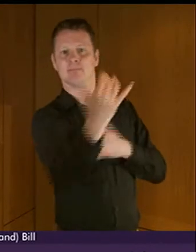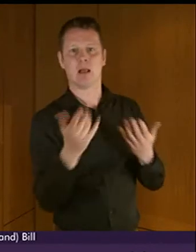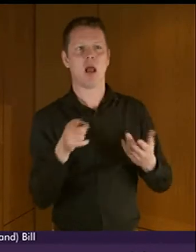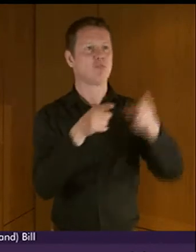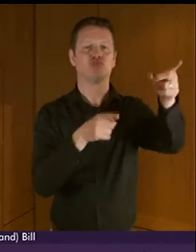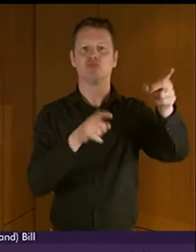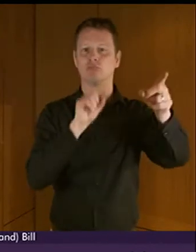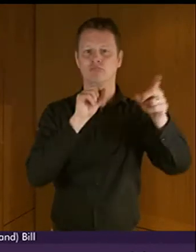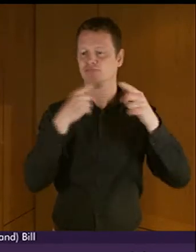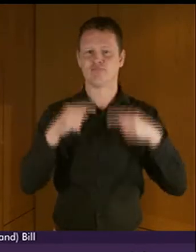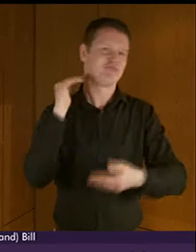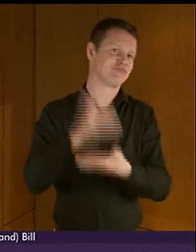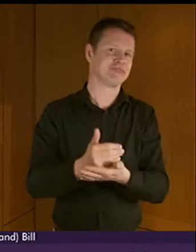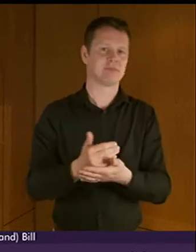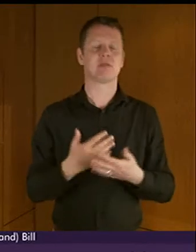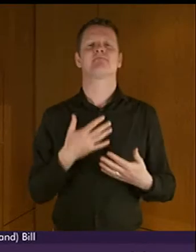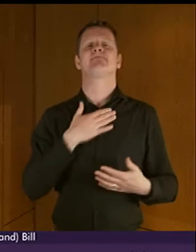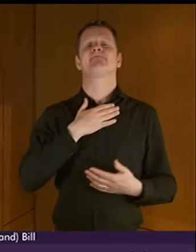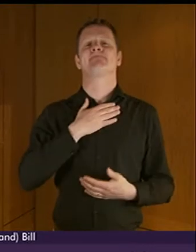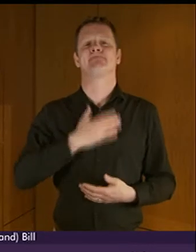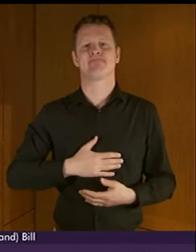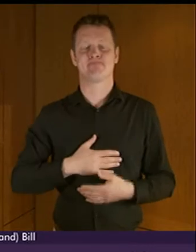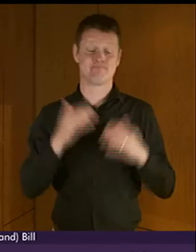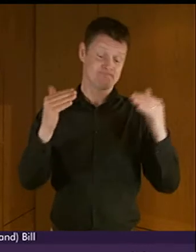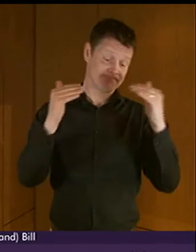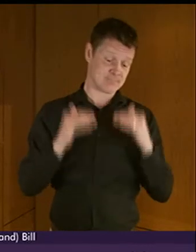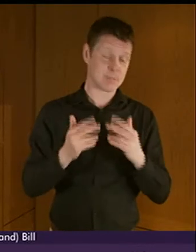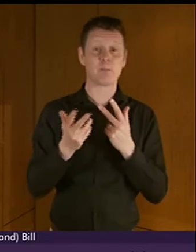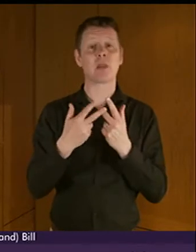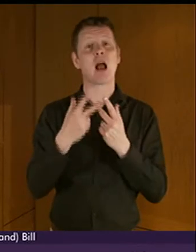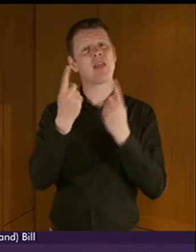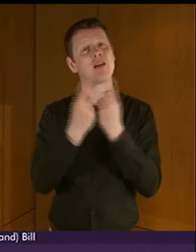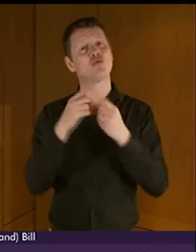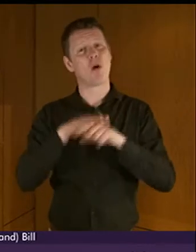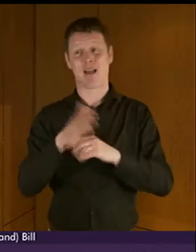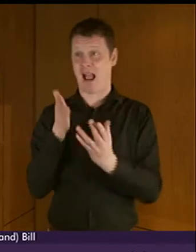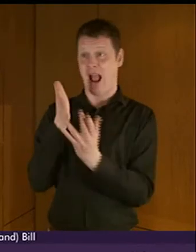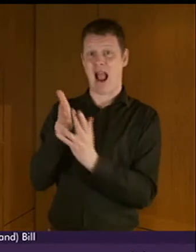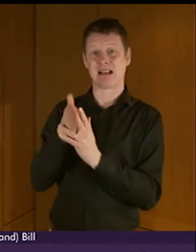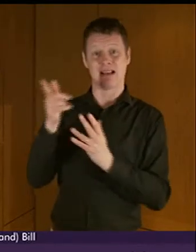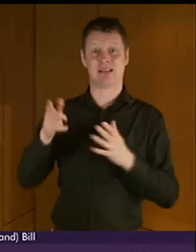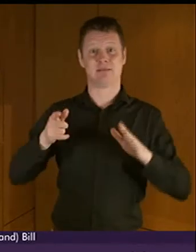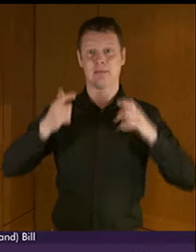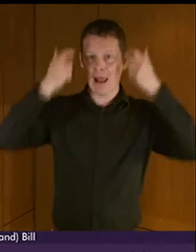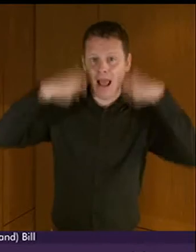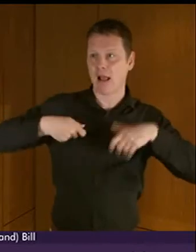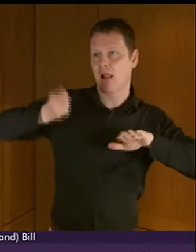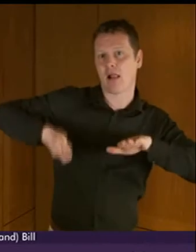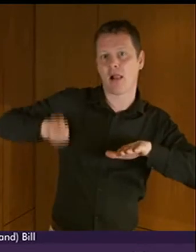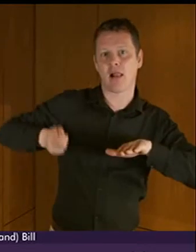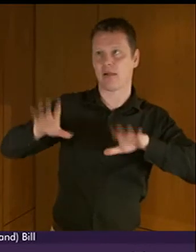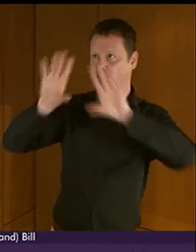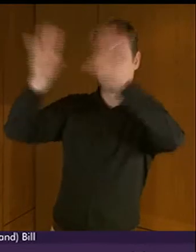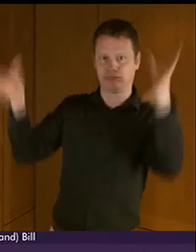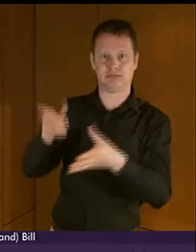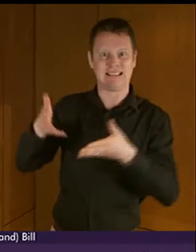behalf Christine Graham raised issues of access to the justice system if a BSL user